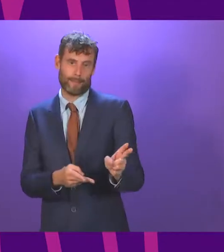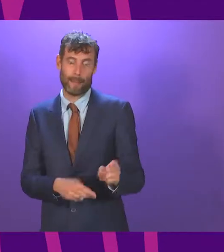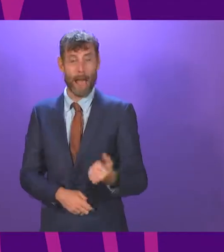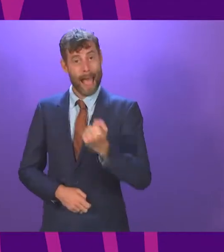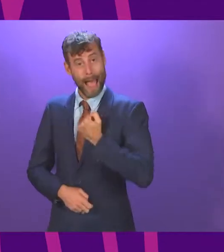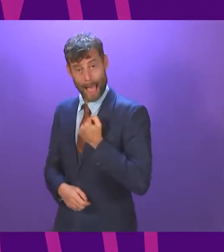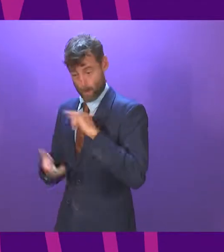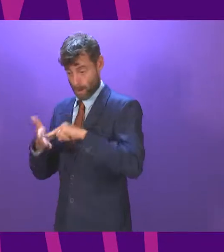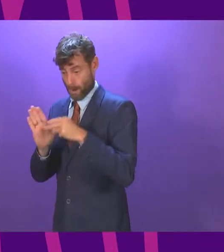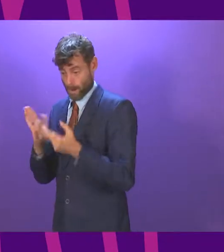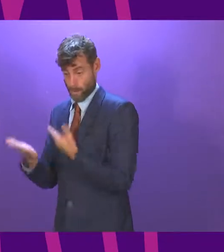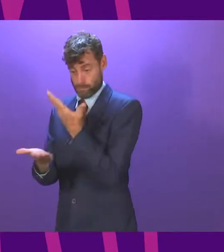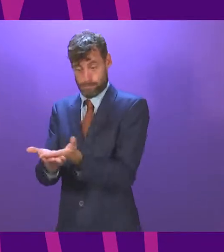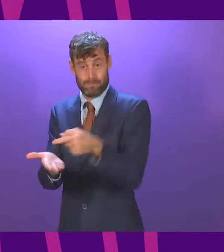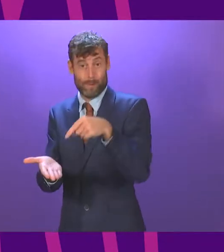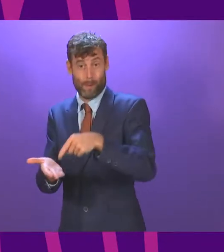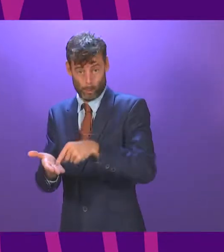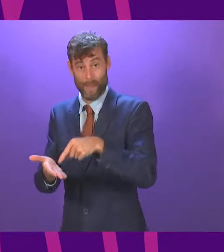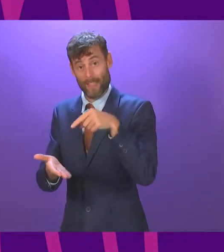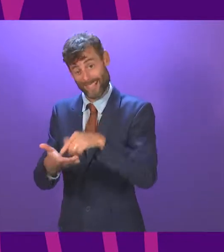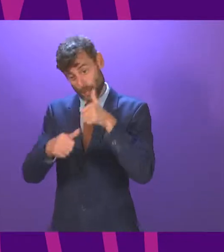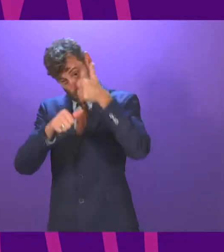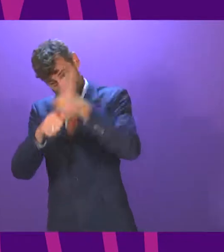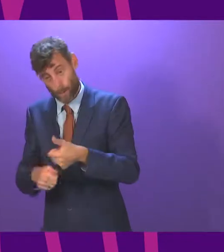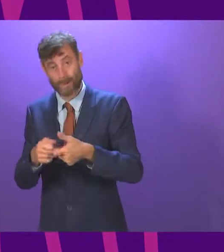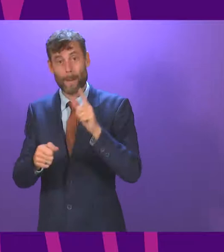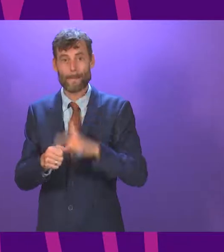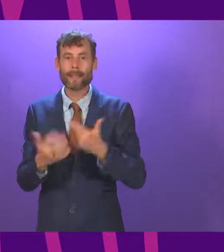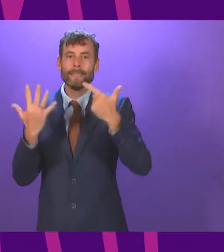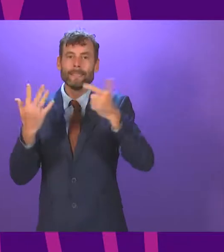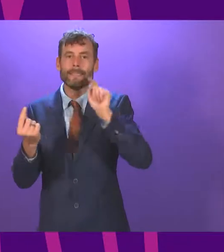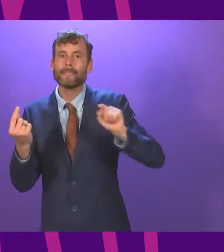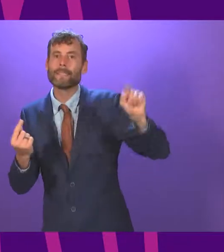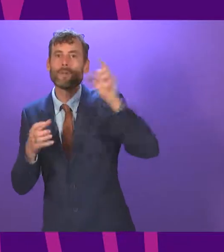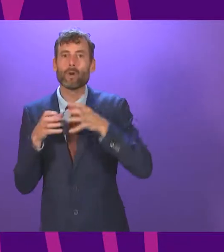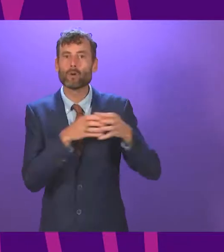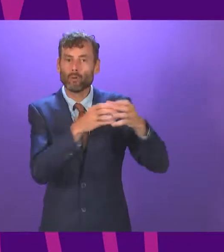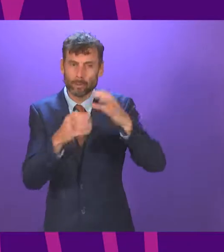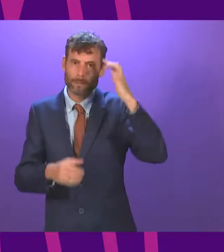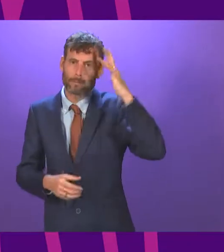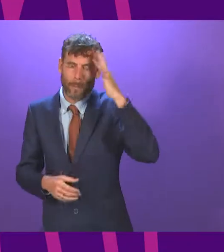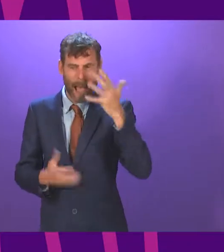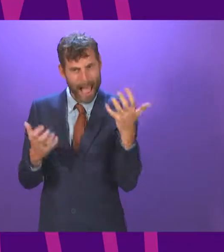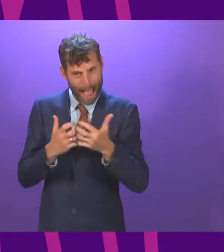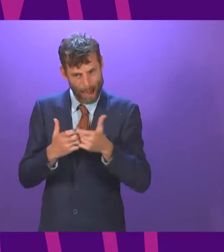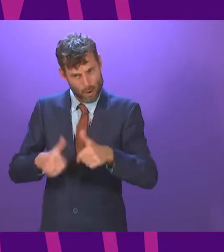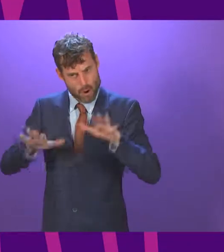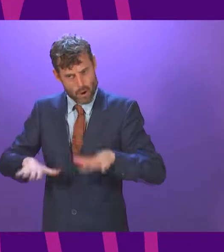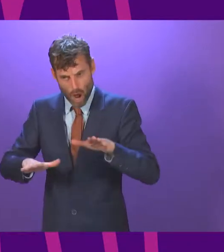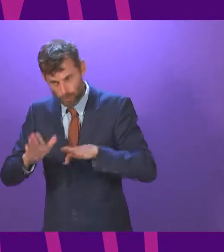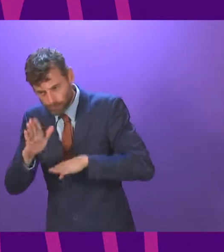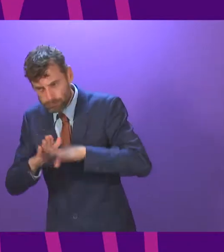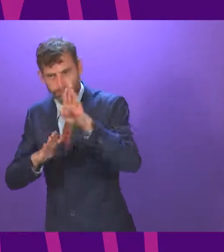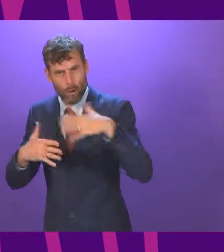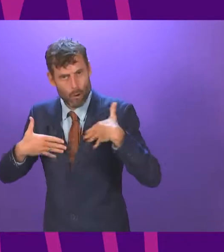that are backed by seven recovery groups. So instead of sniping from the sidelines perhaps Emma Harper will join with us to